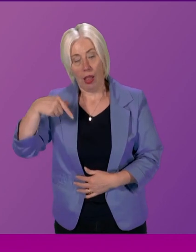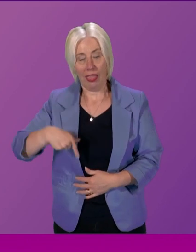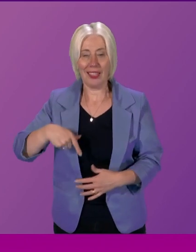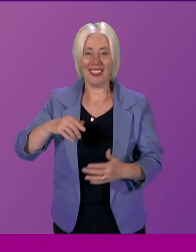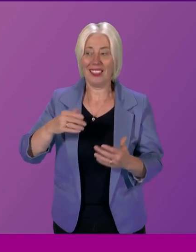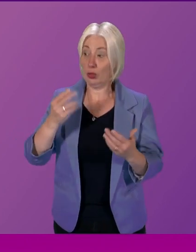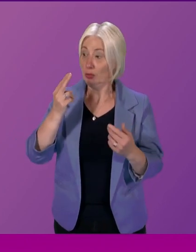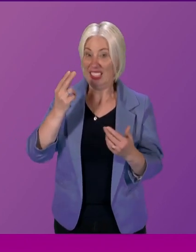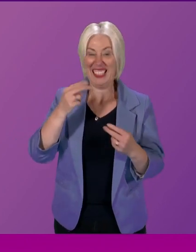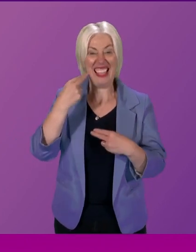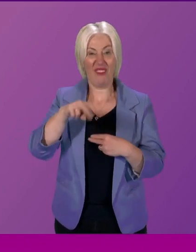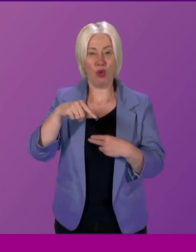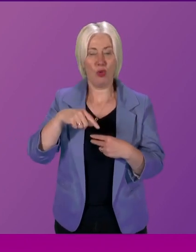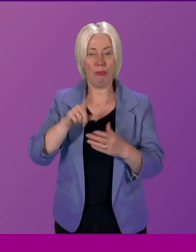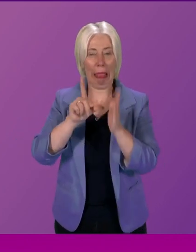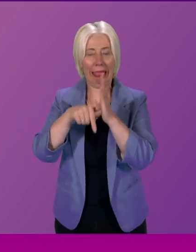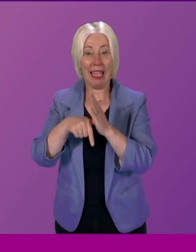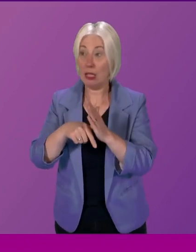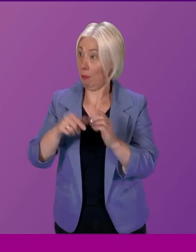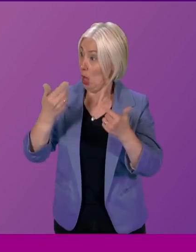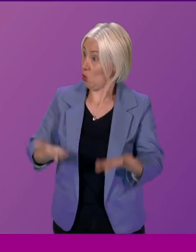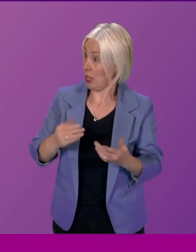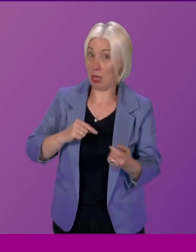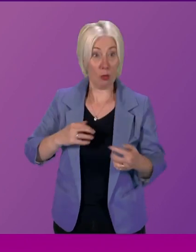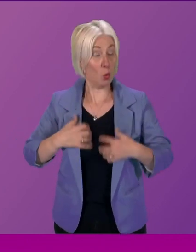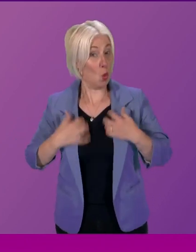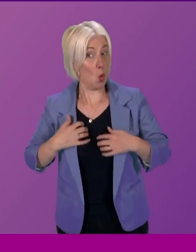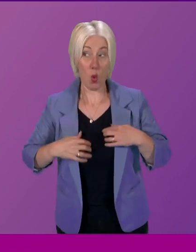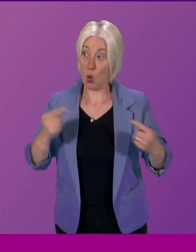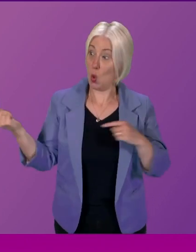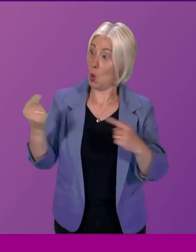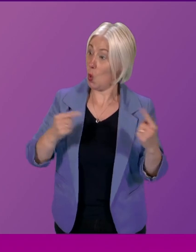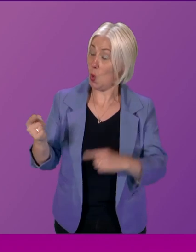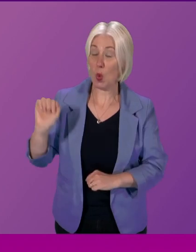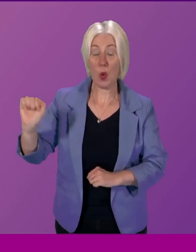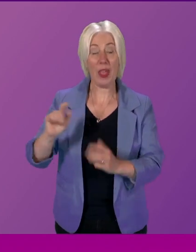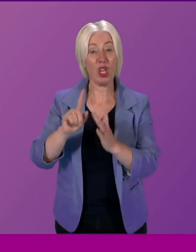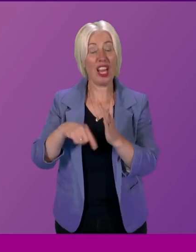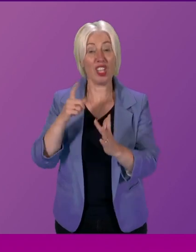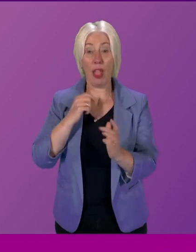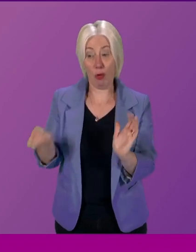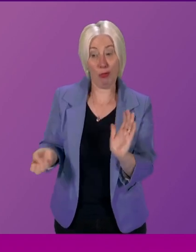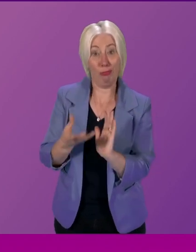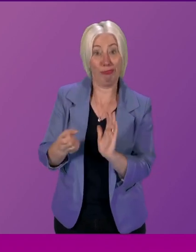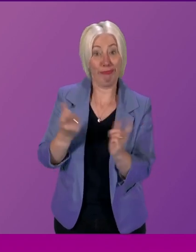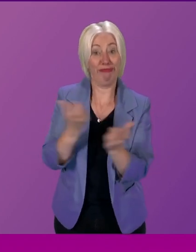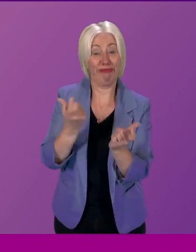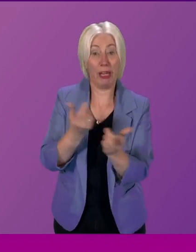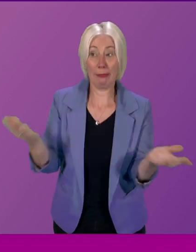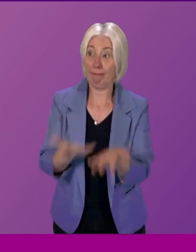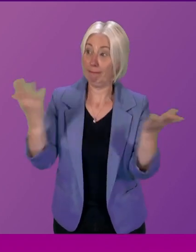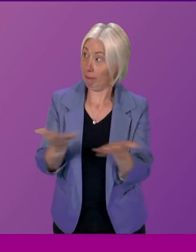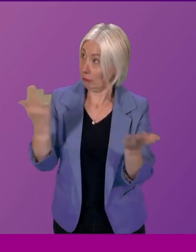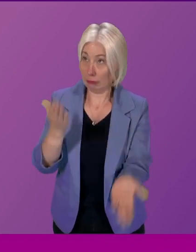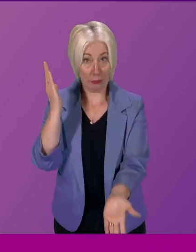in the debate I think he spoke about wanting to inject suitable jollity I think into proceedings in this place and I think this afternoon